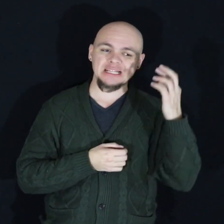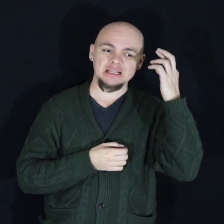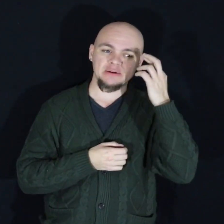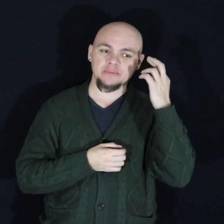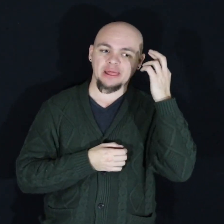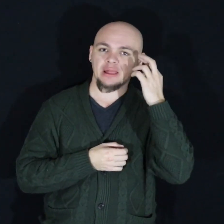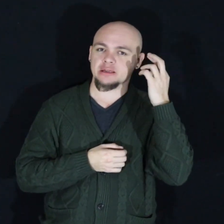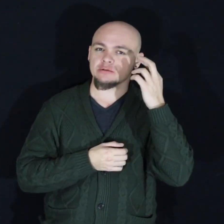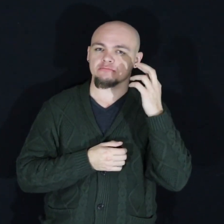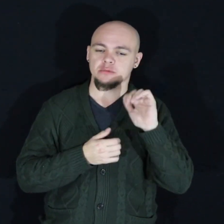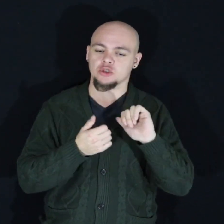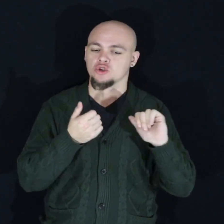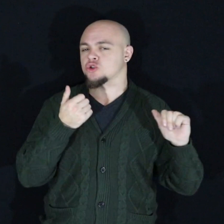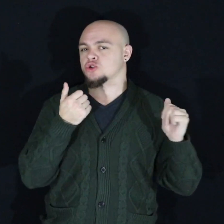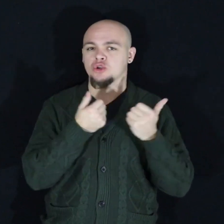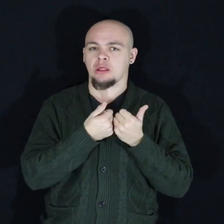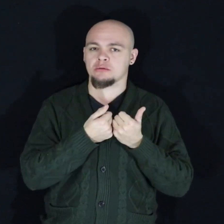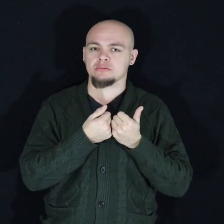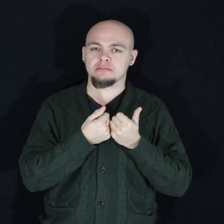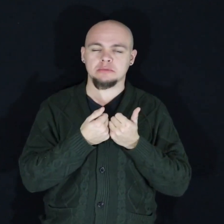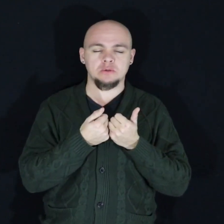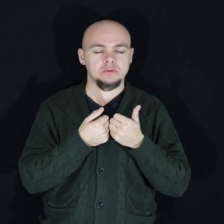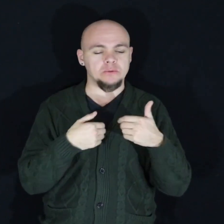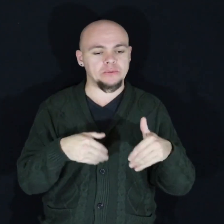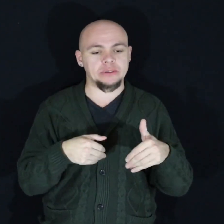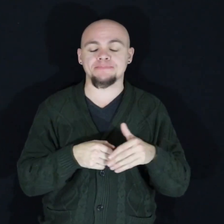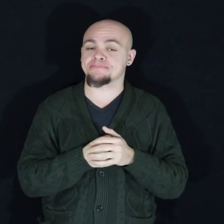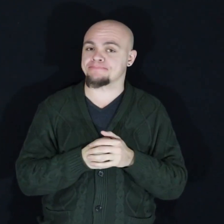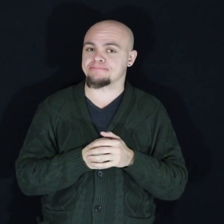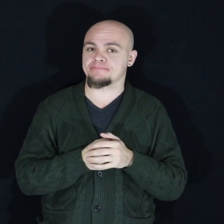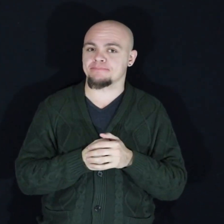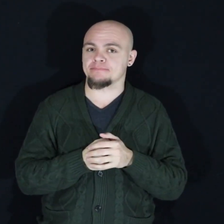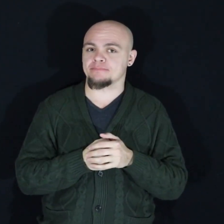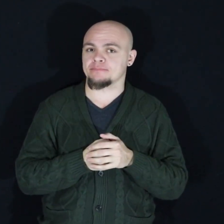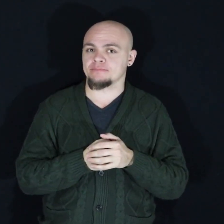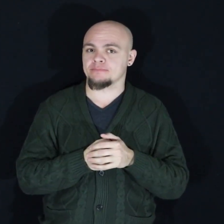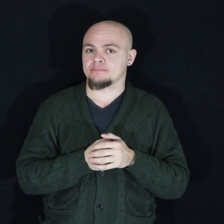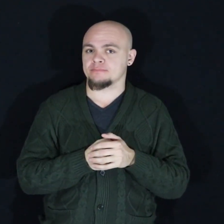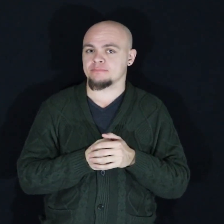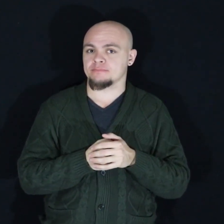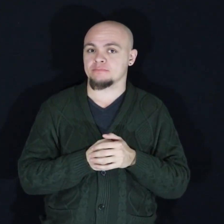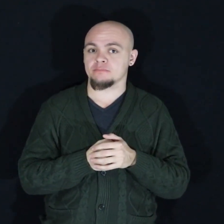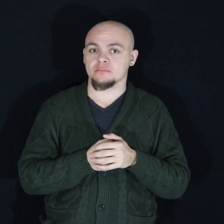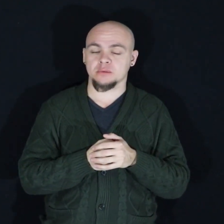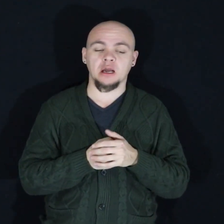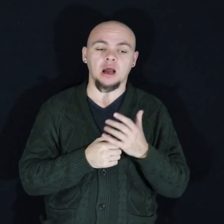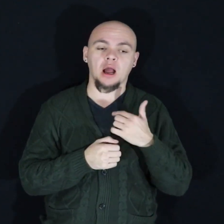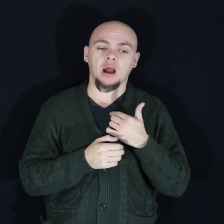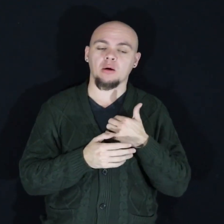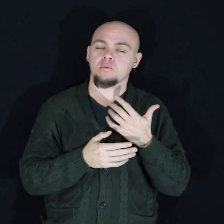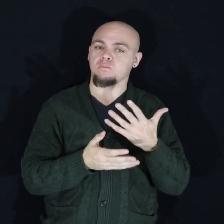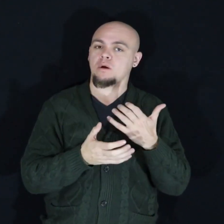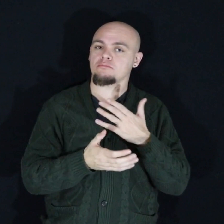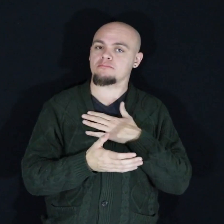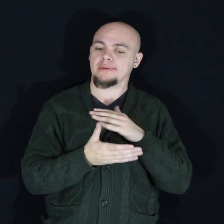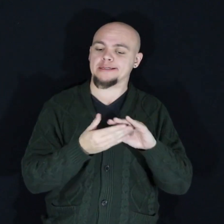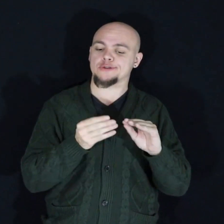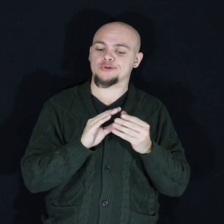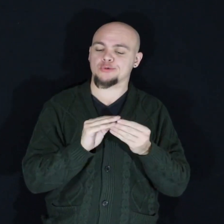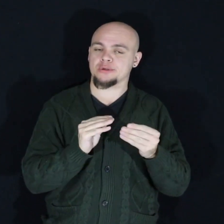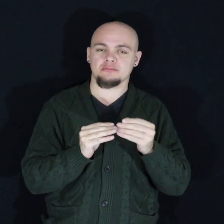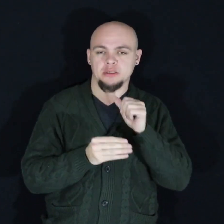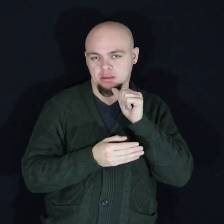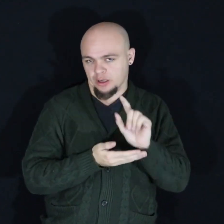was a greater challenge that existed so I wanted to take what I knew because my story was not unique